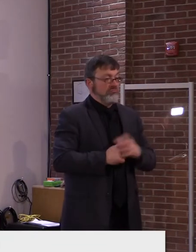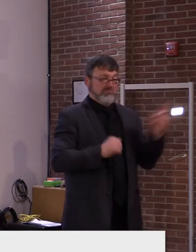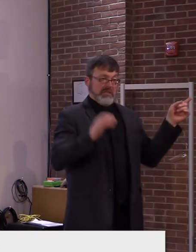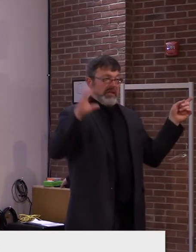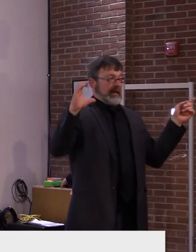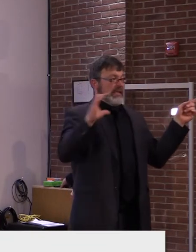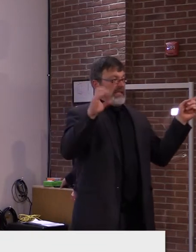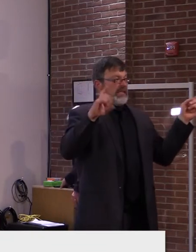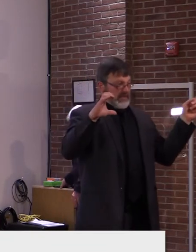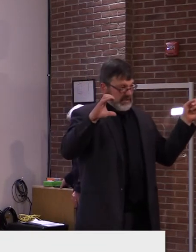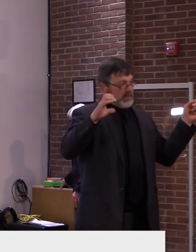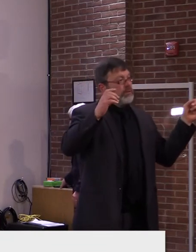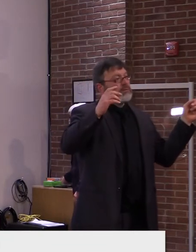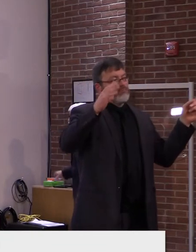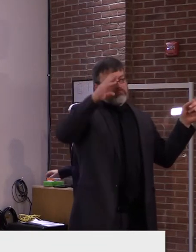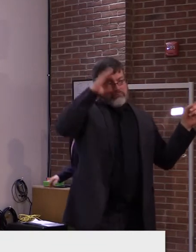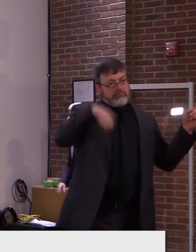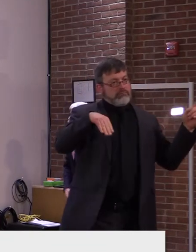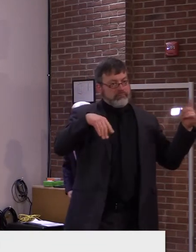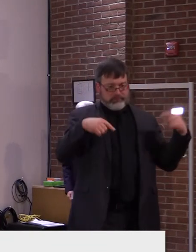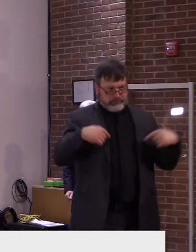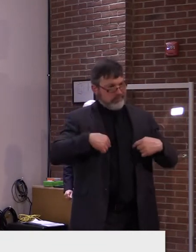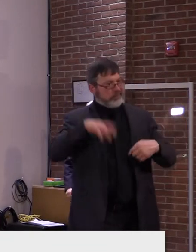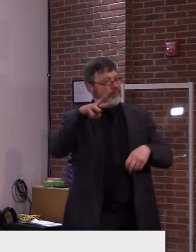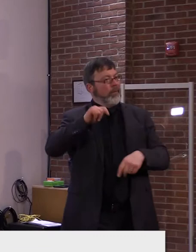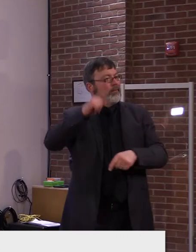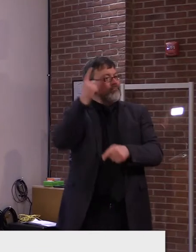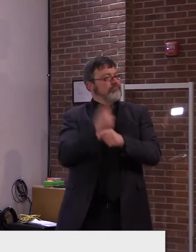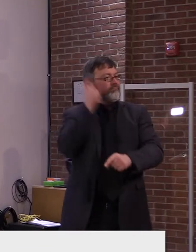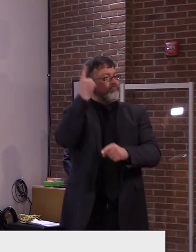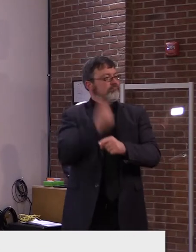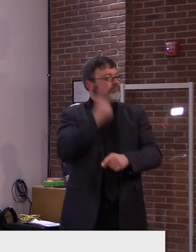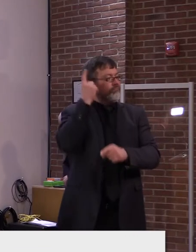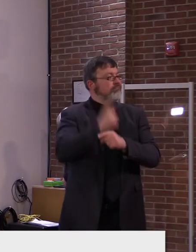are now incorporated in, uh, the national time, which is good to see.